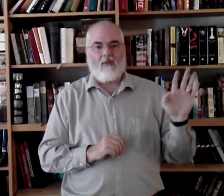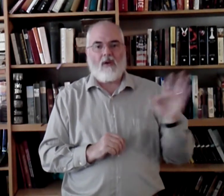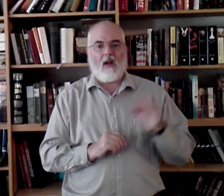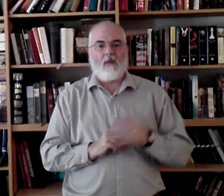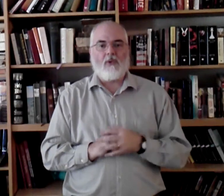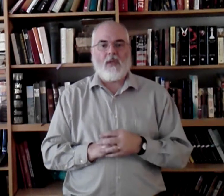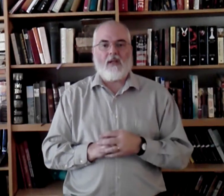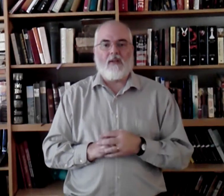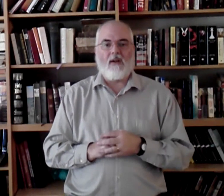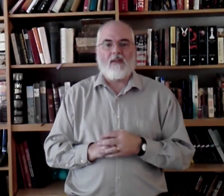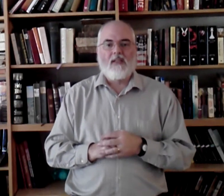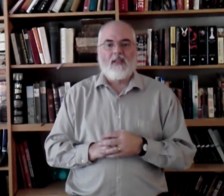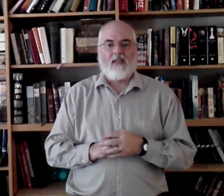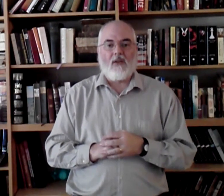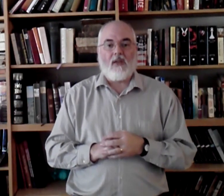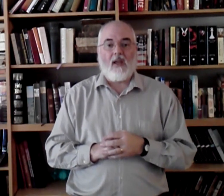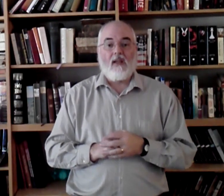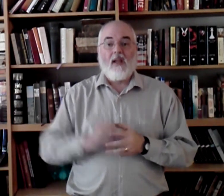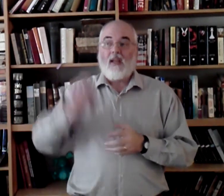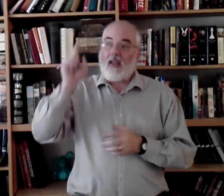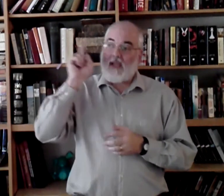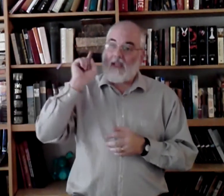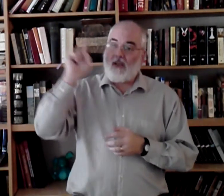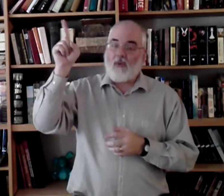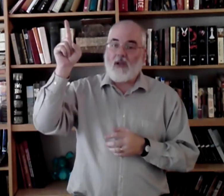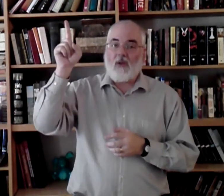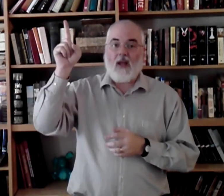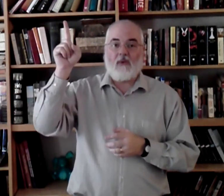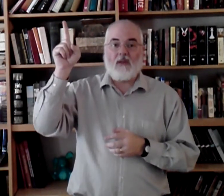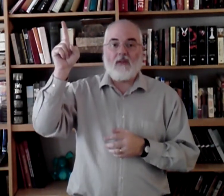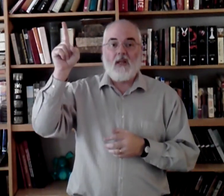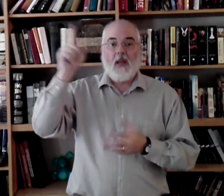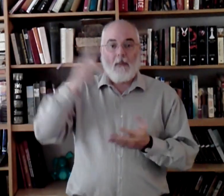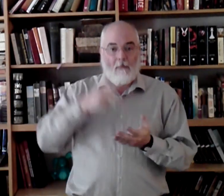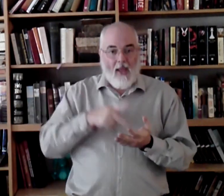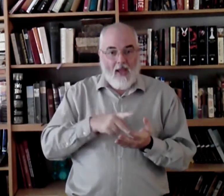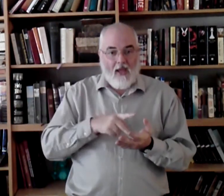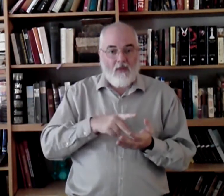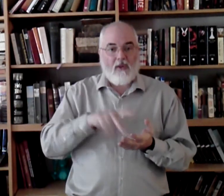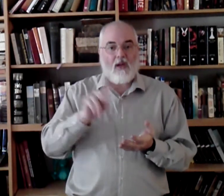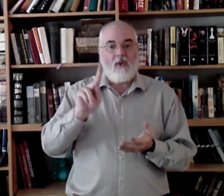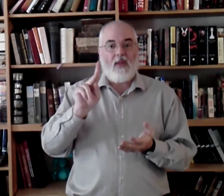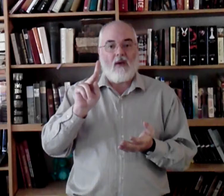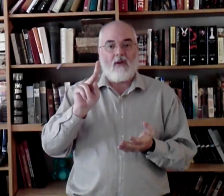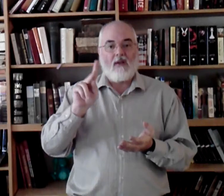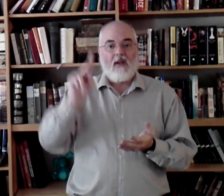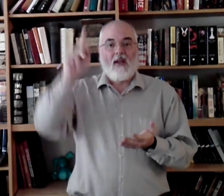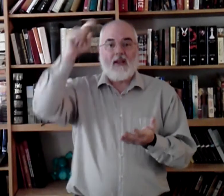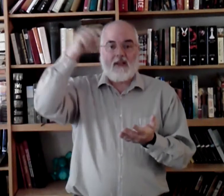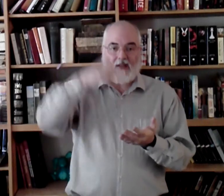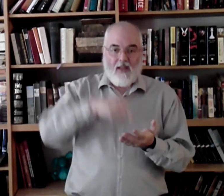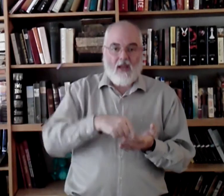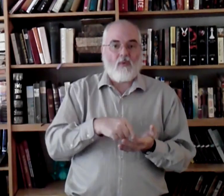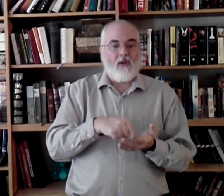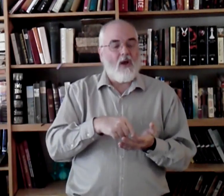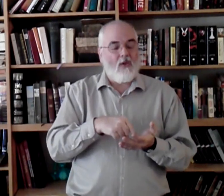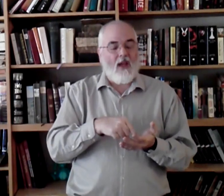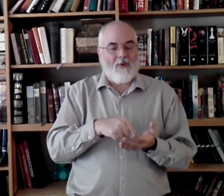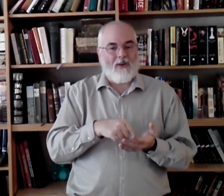We're not going to put that in there. Okay? He, we know that one. Paid, we know that one. The debt, we know that one.